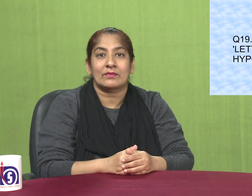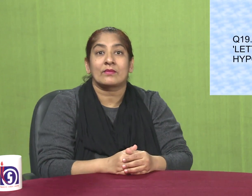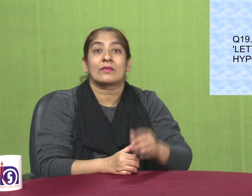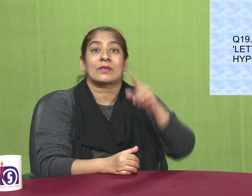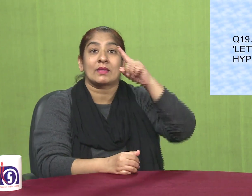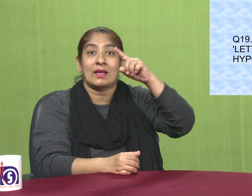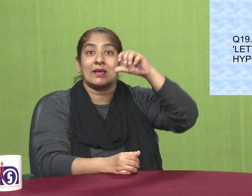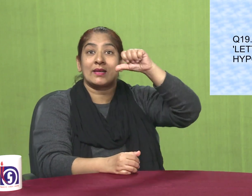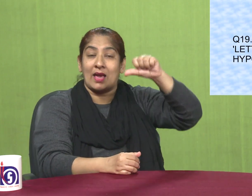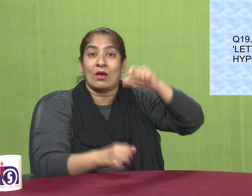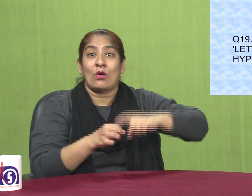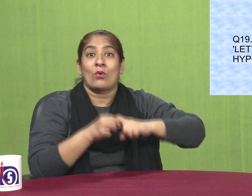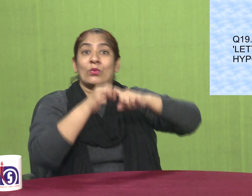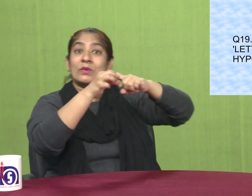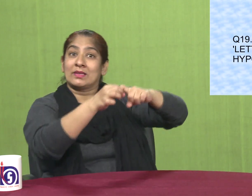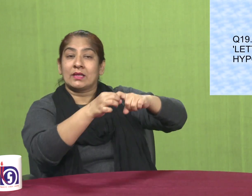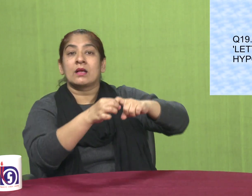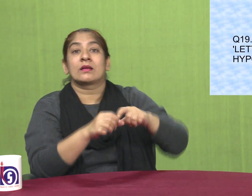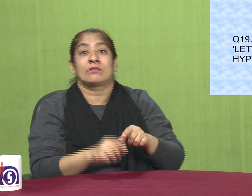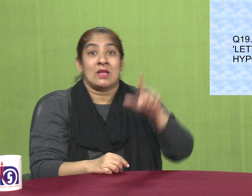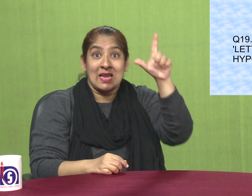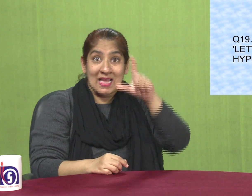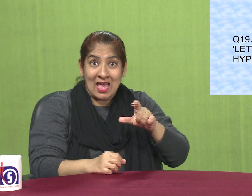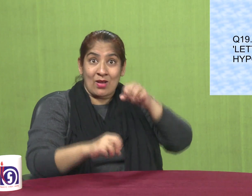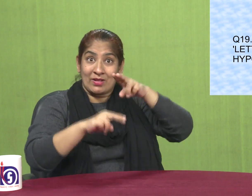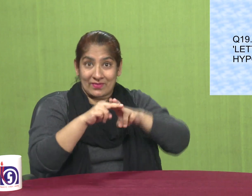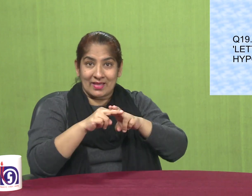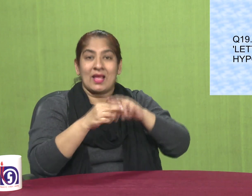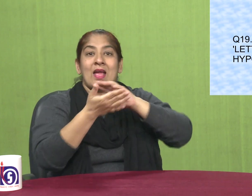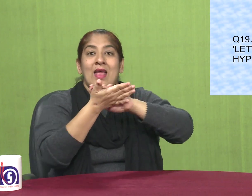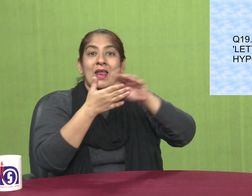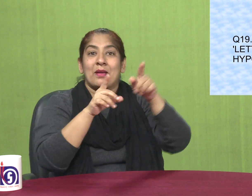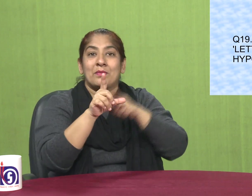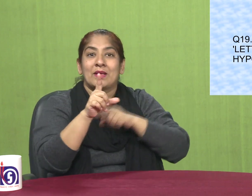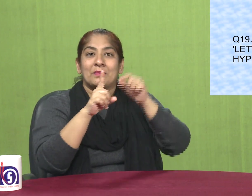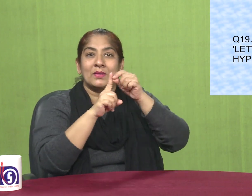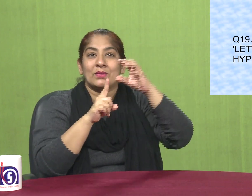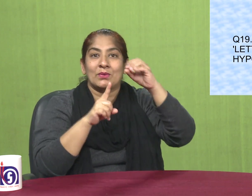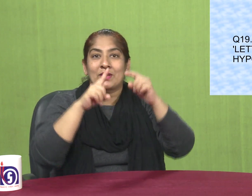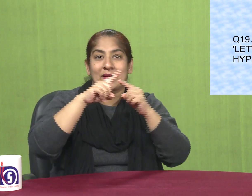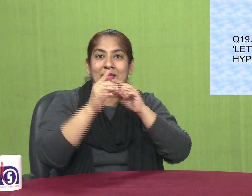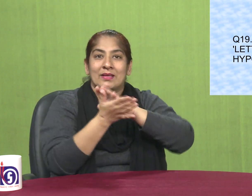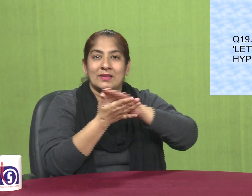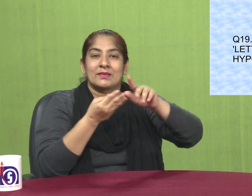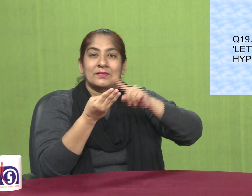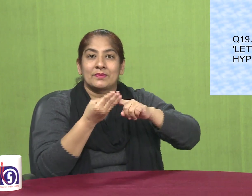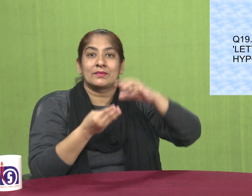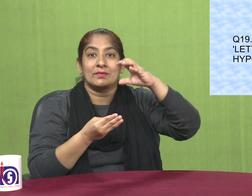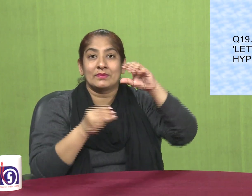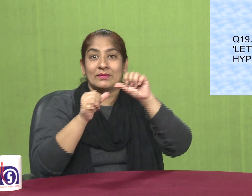question number 19 what is the letter of hypothecation